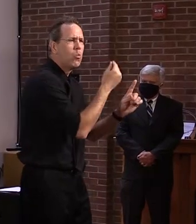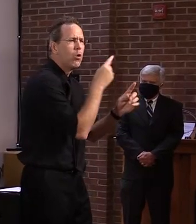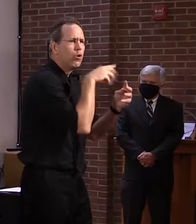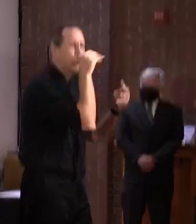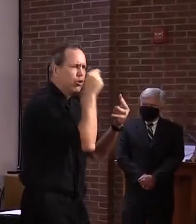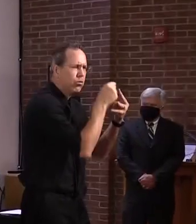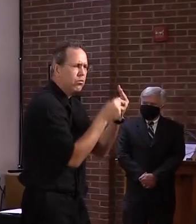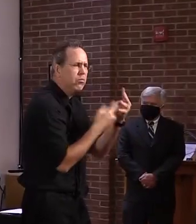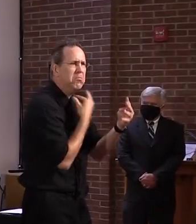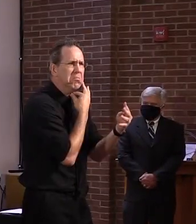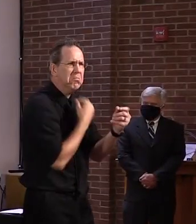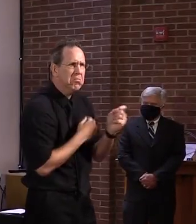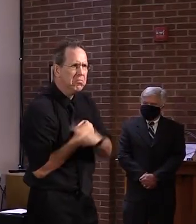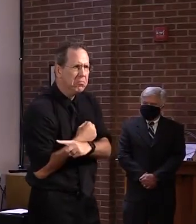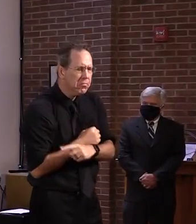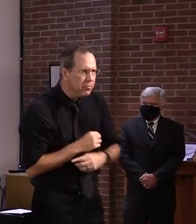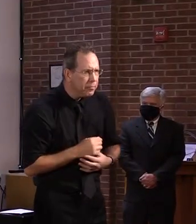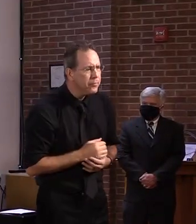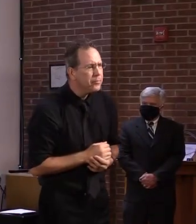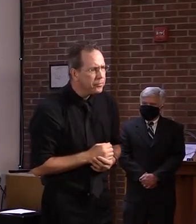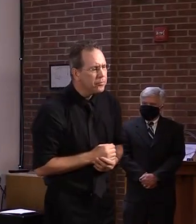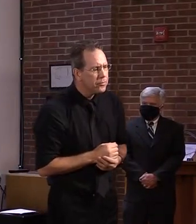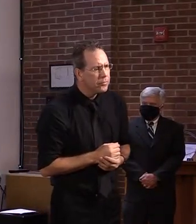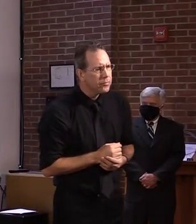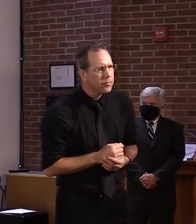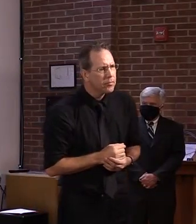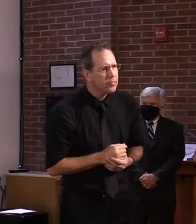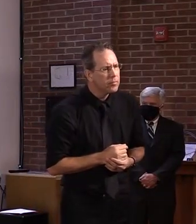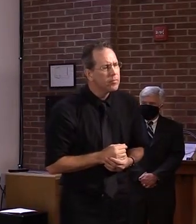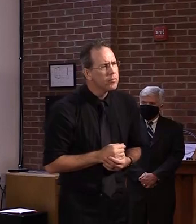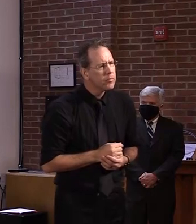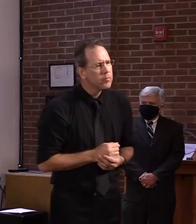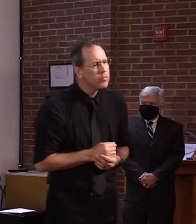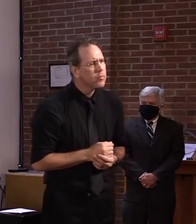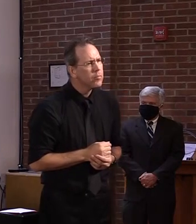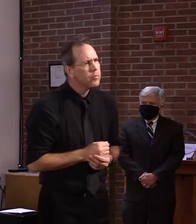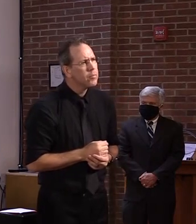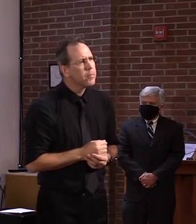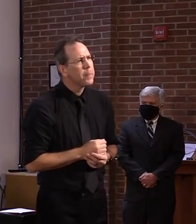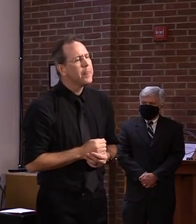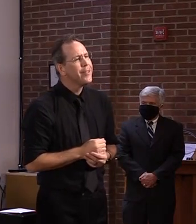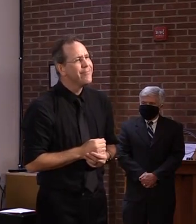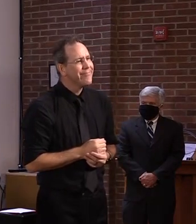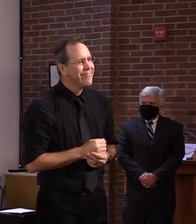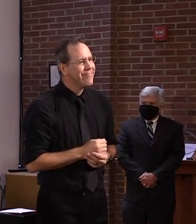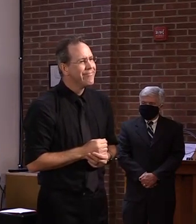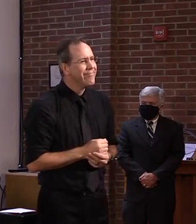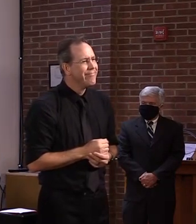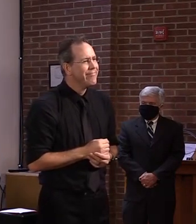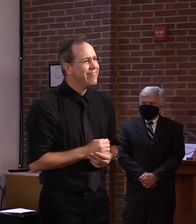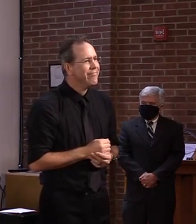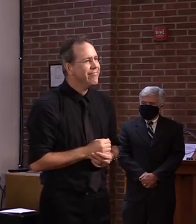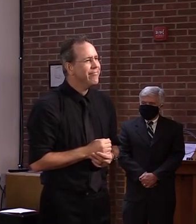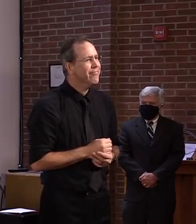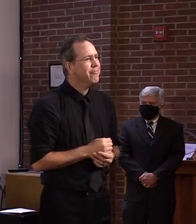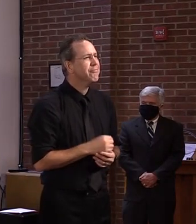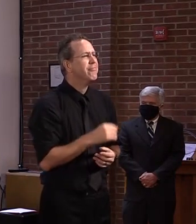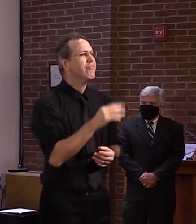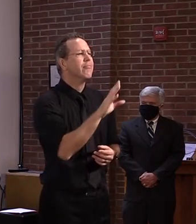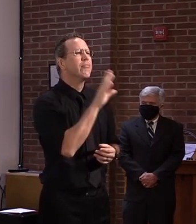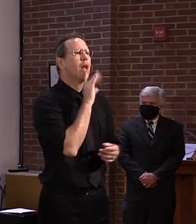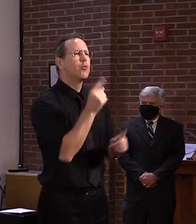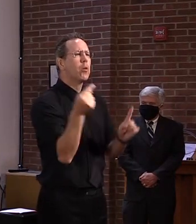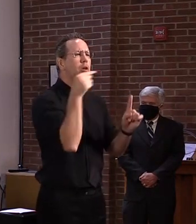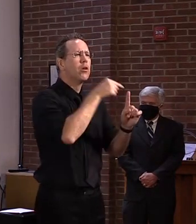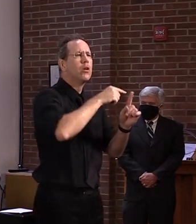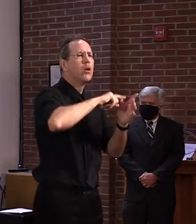Sure. I was actually referring to the original article, which I guess